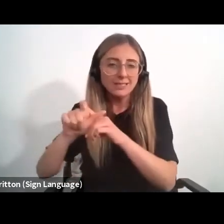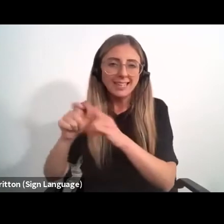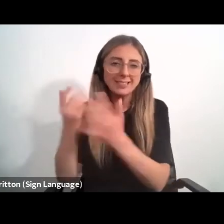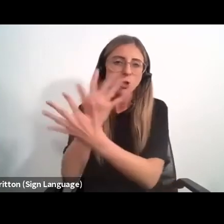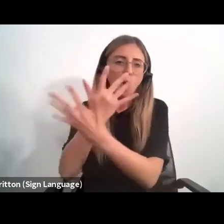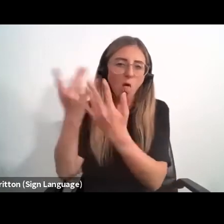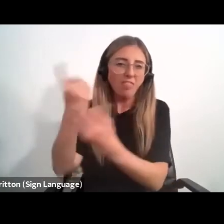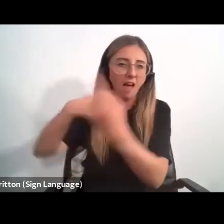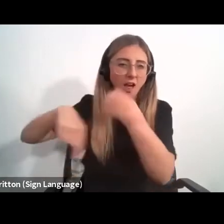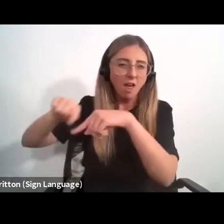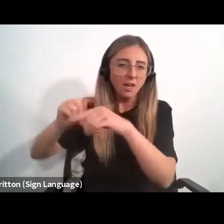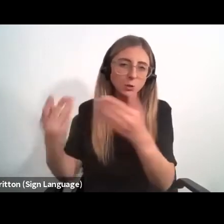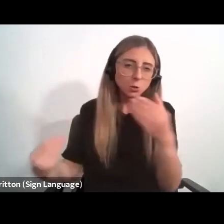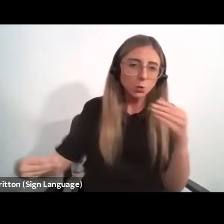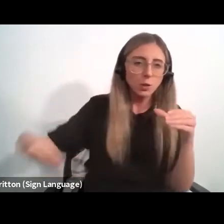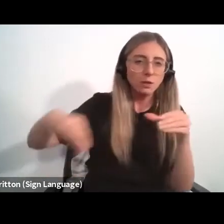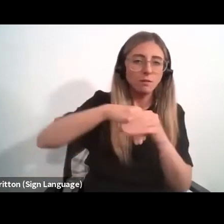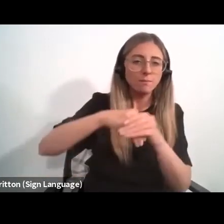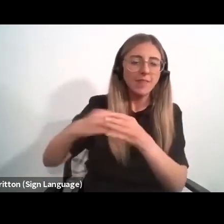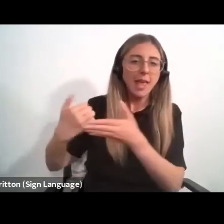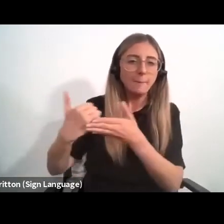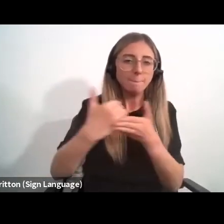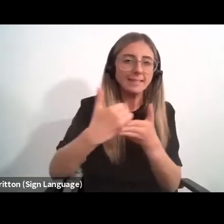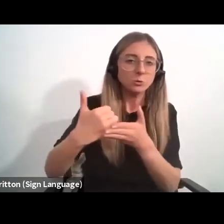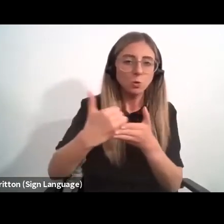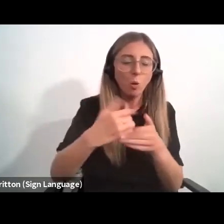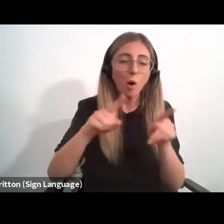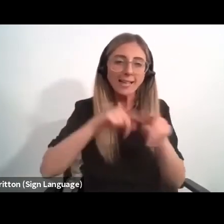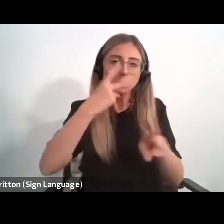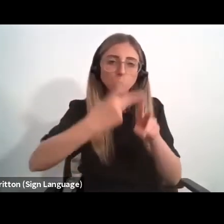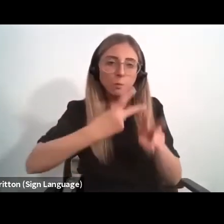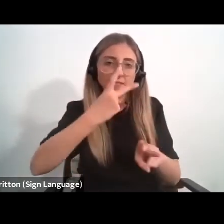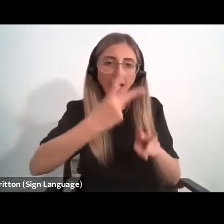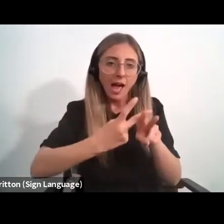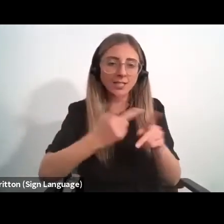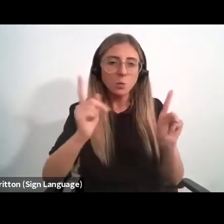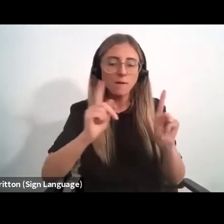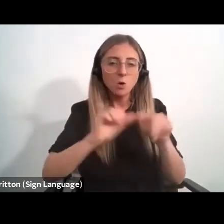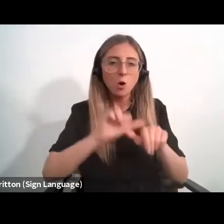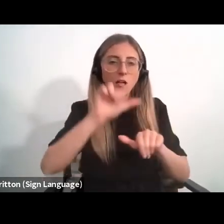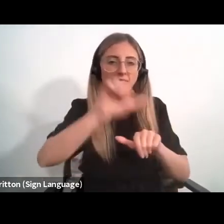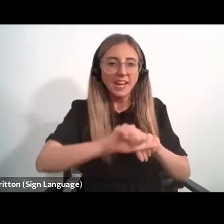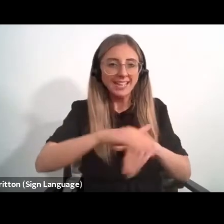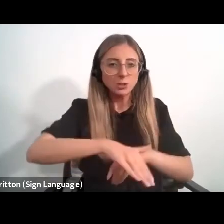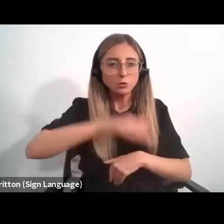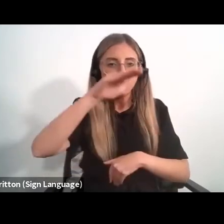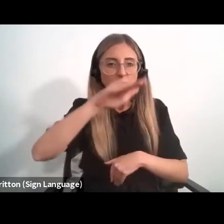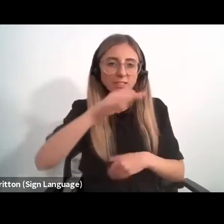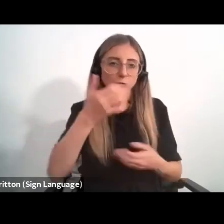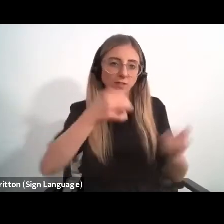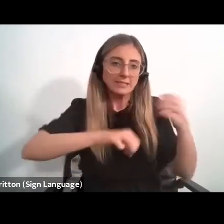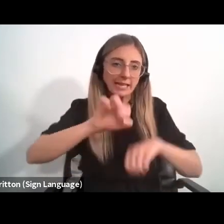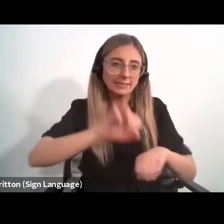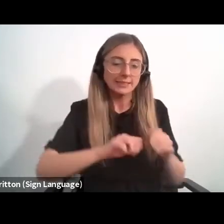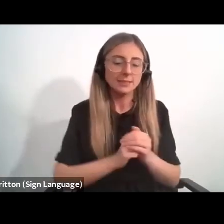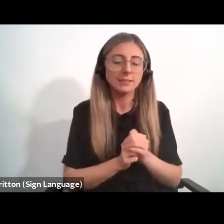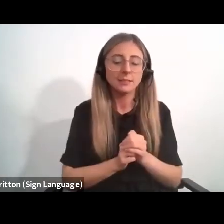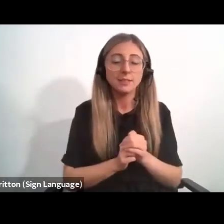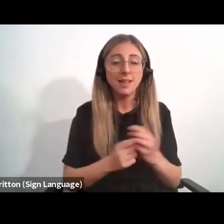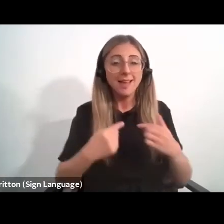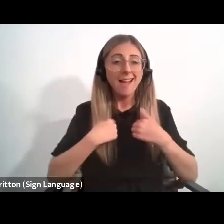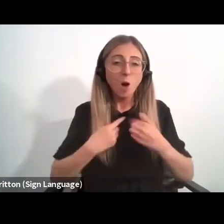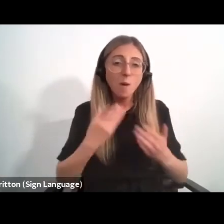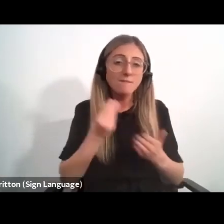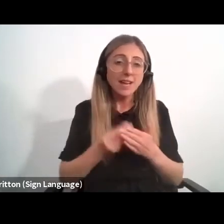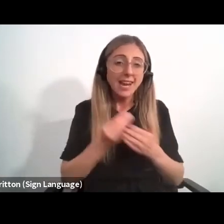stakeholders to serve as mentors and supervisors for the next generation of scientists in Africa. Our financial